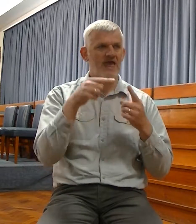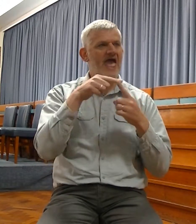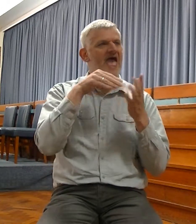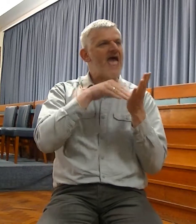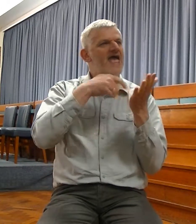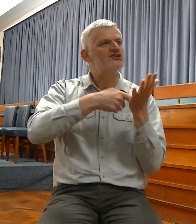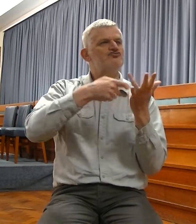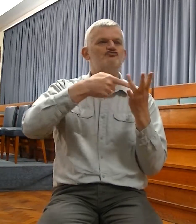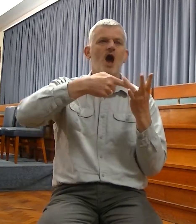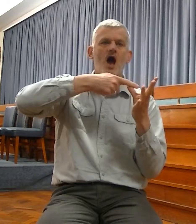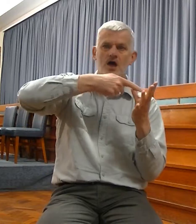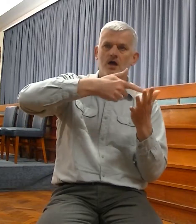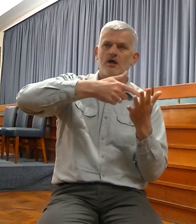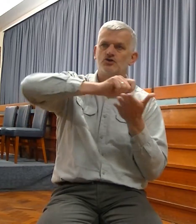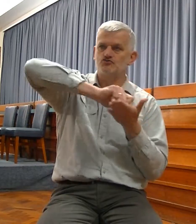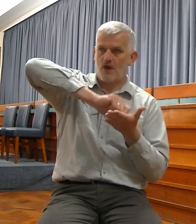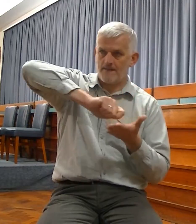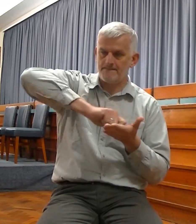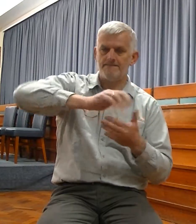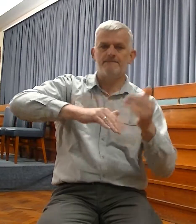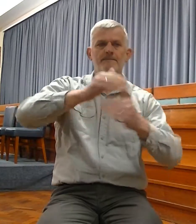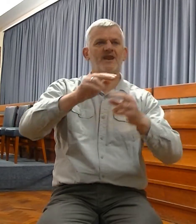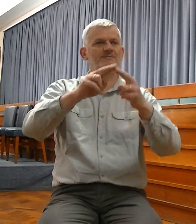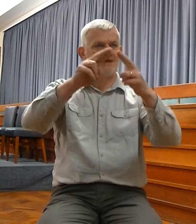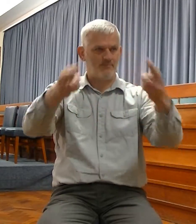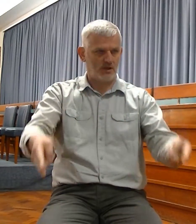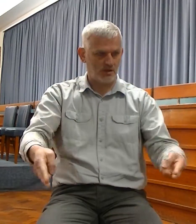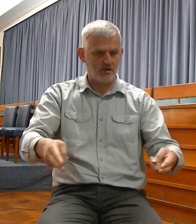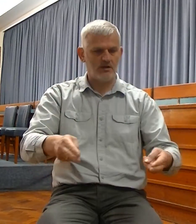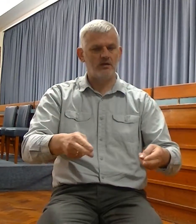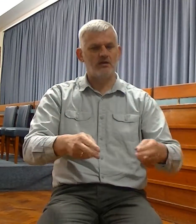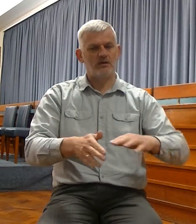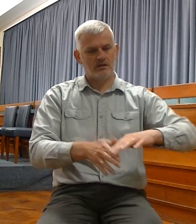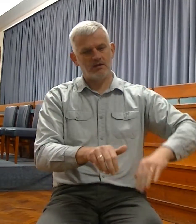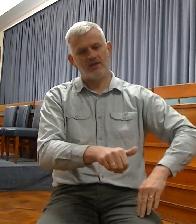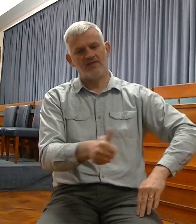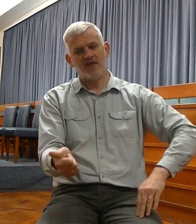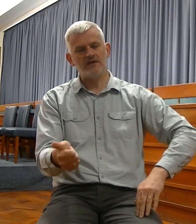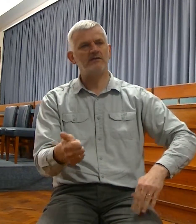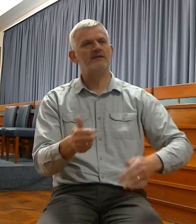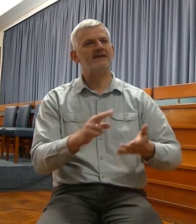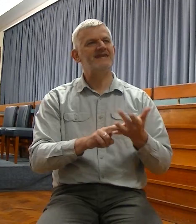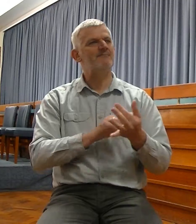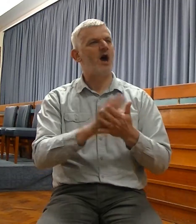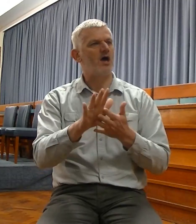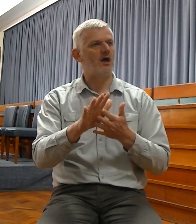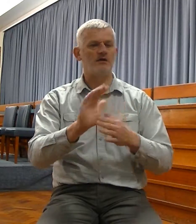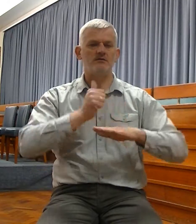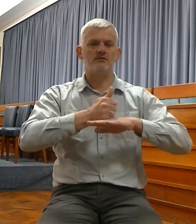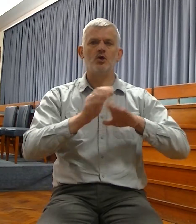And then the walls were restored under the governor of Nehemiah. And during that time, we read of worship being restored. And